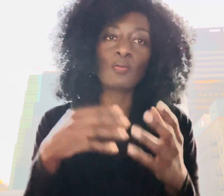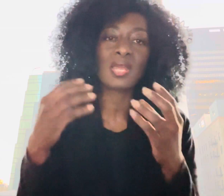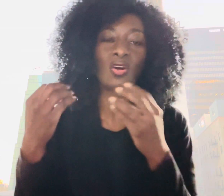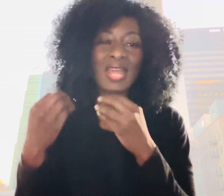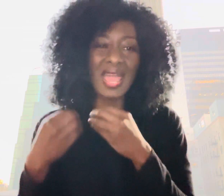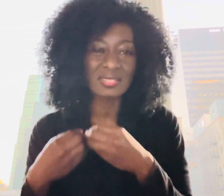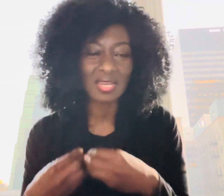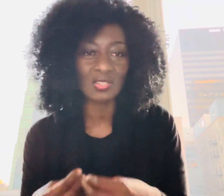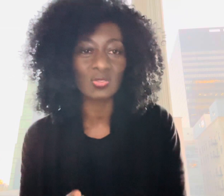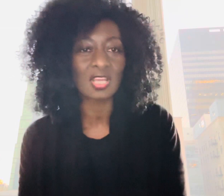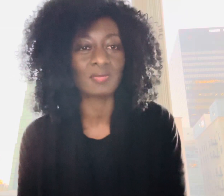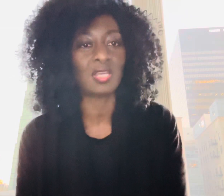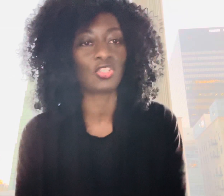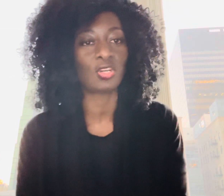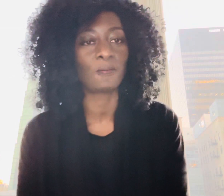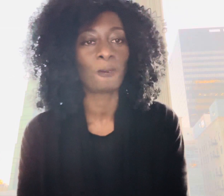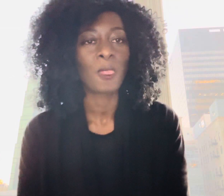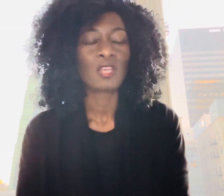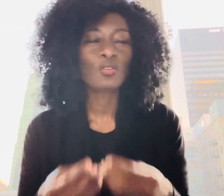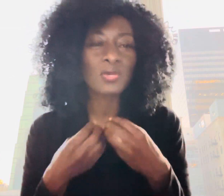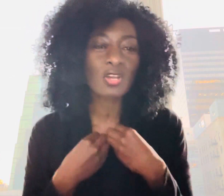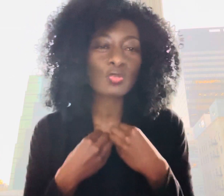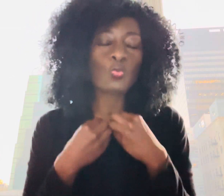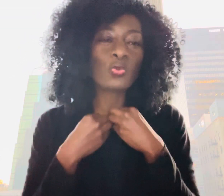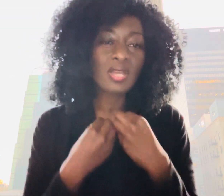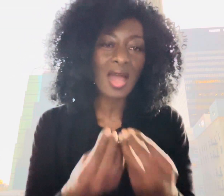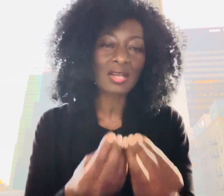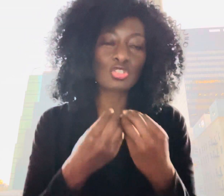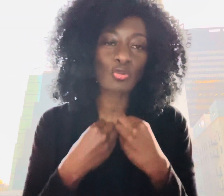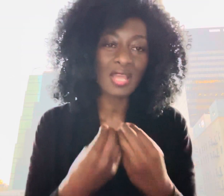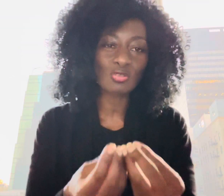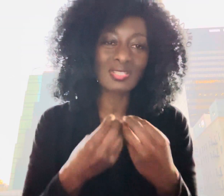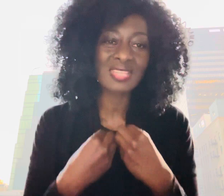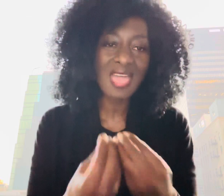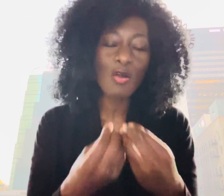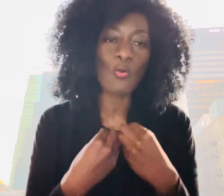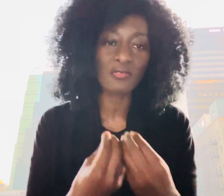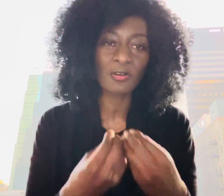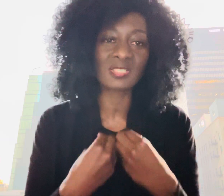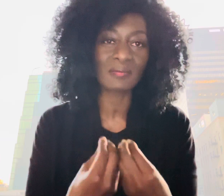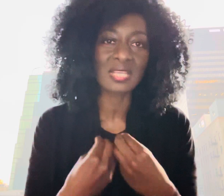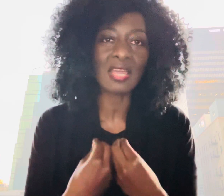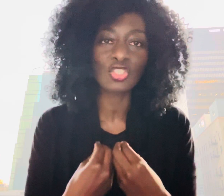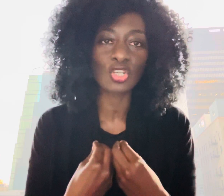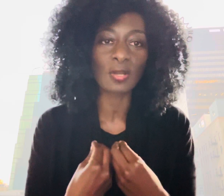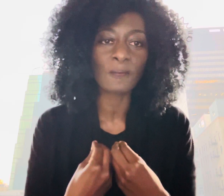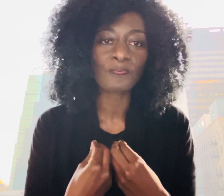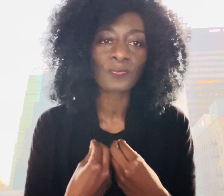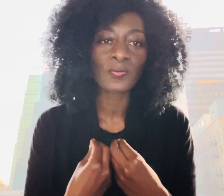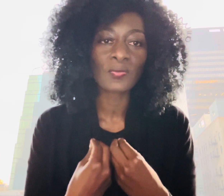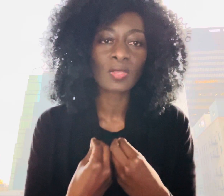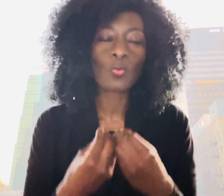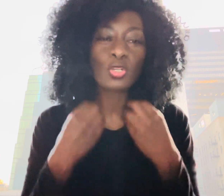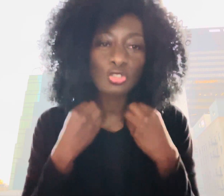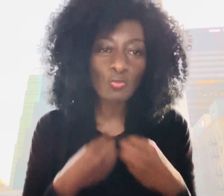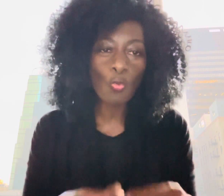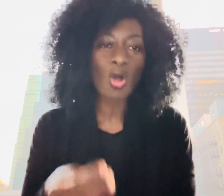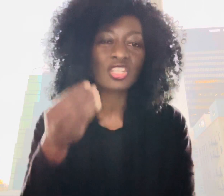may not enter into temptation so because we are trying to stay away from temptation we should watch